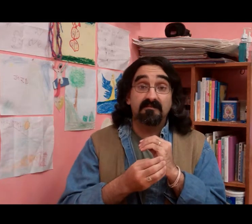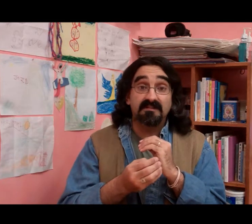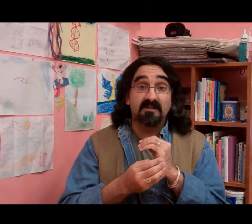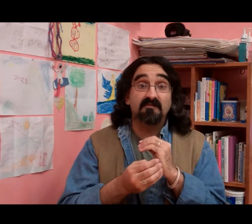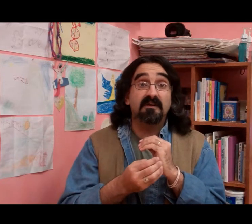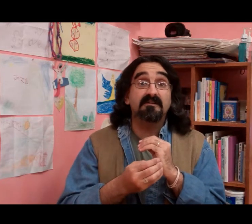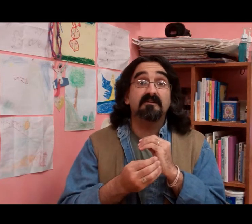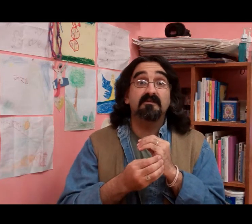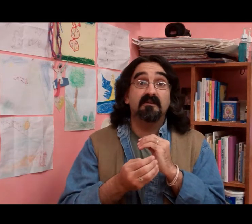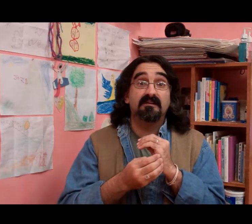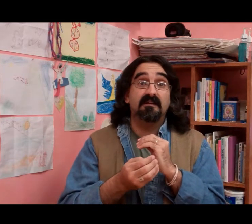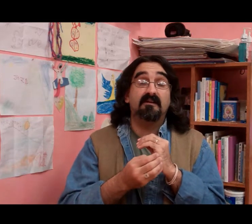myself right here and right now.